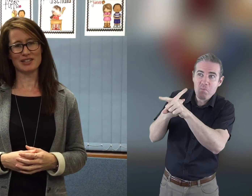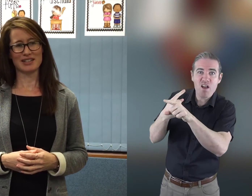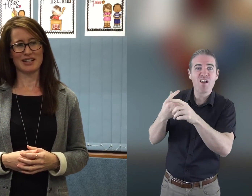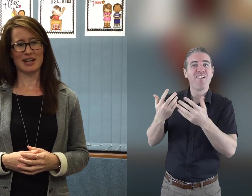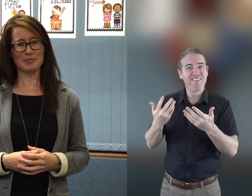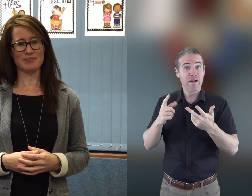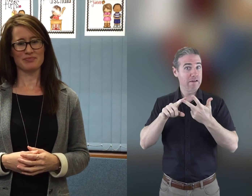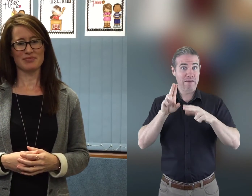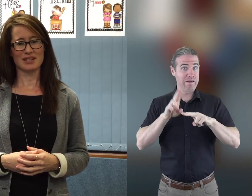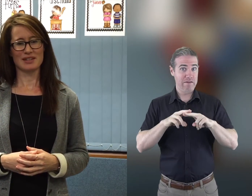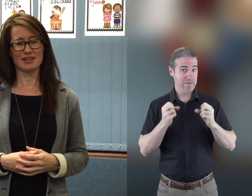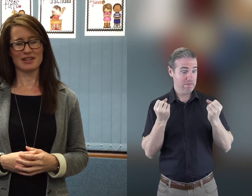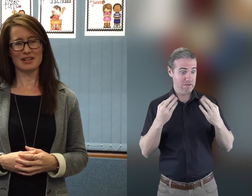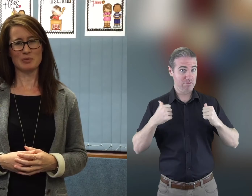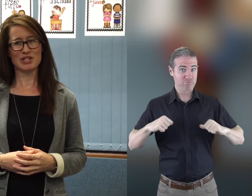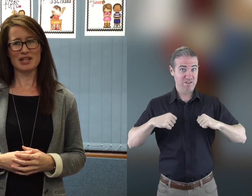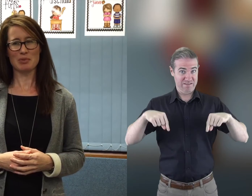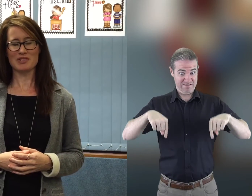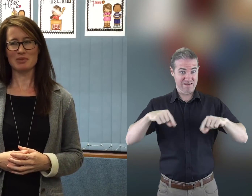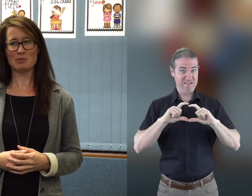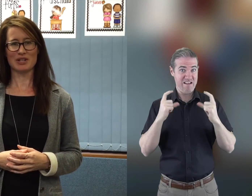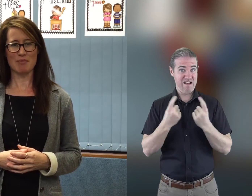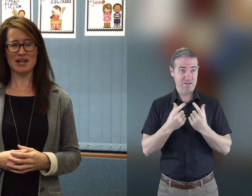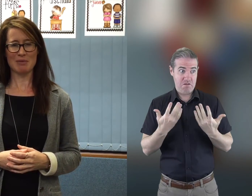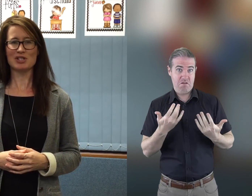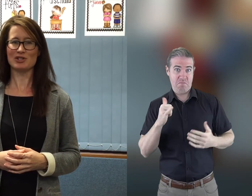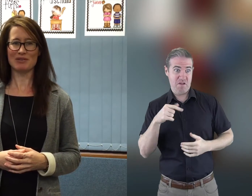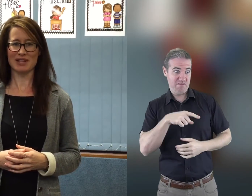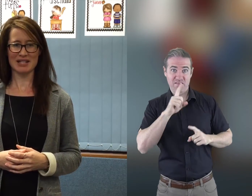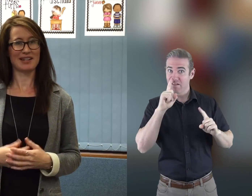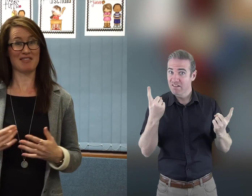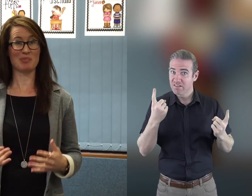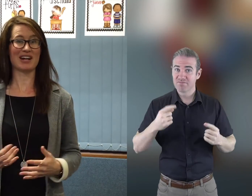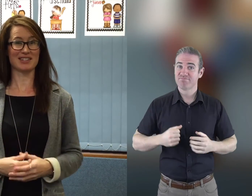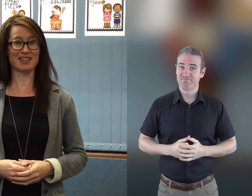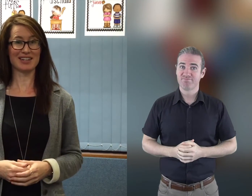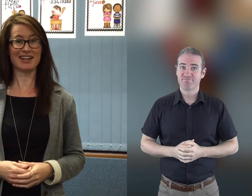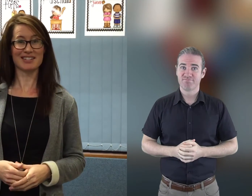which they possibly wouldn't have been able to do if they didn't have the practice here in class.